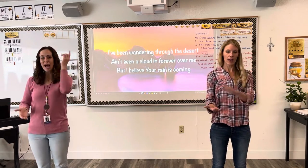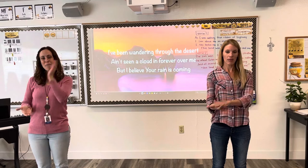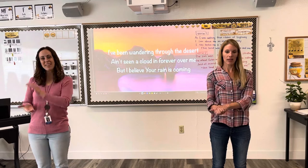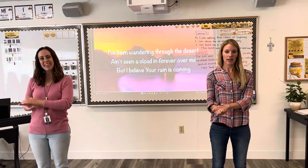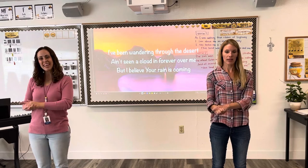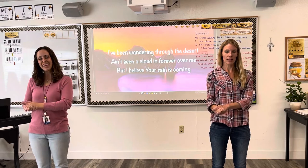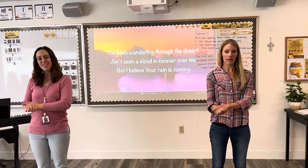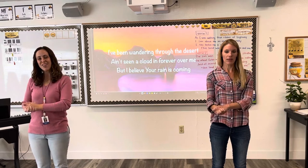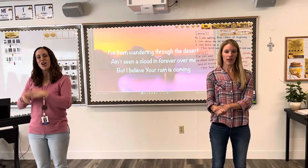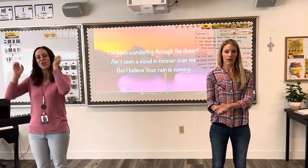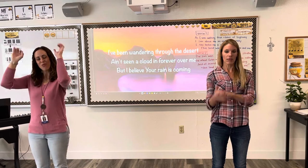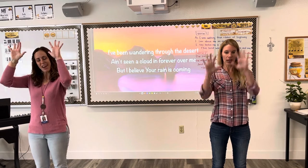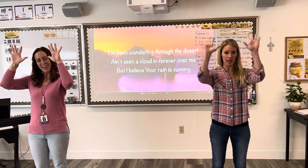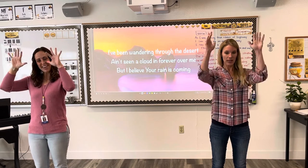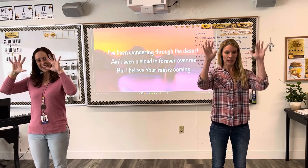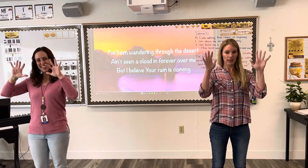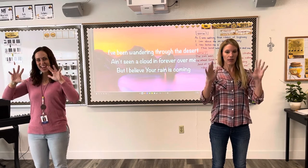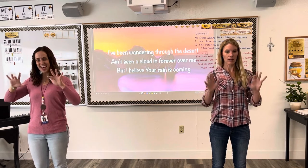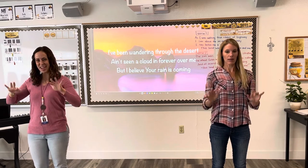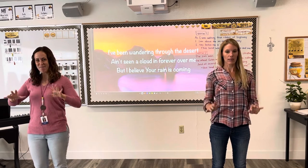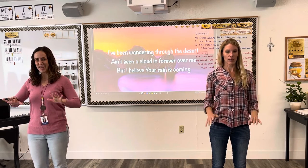believe your rain is coming